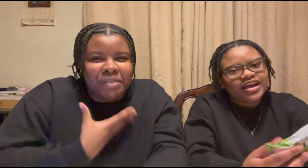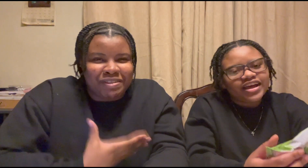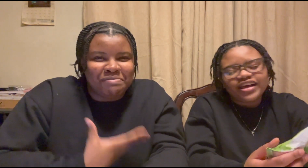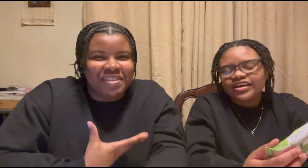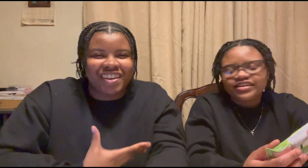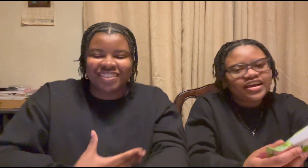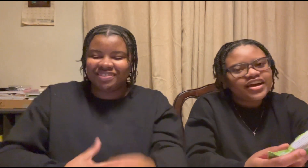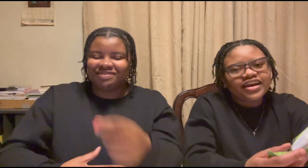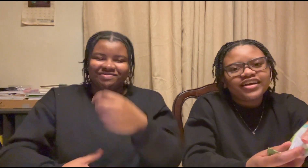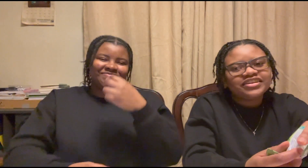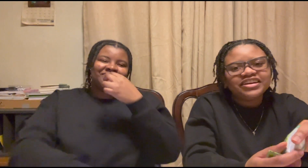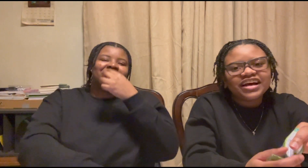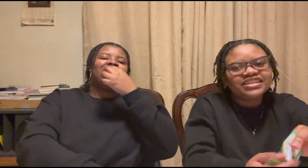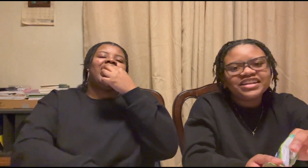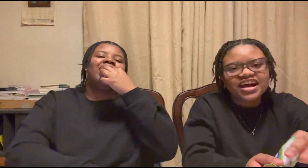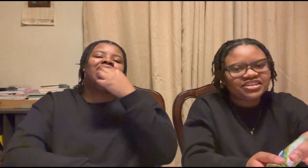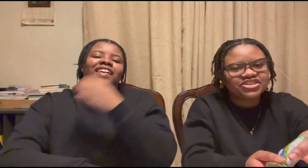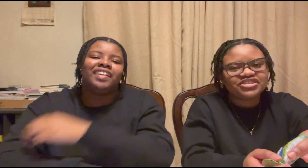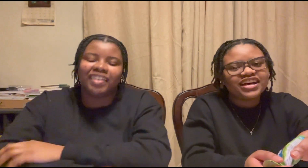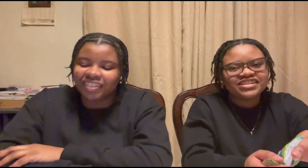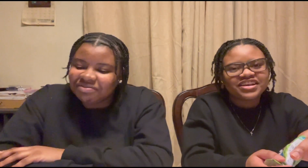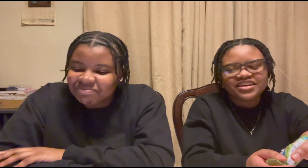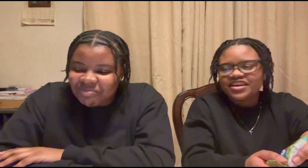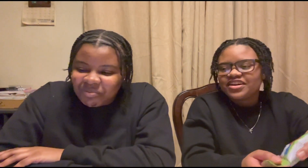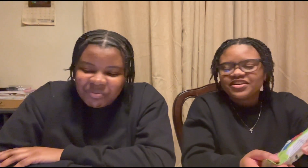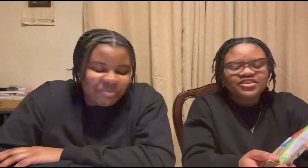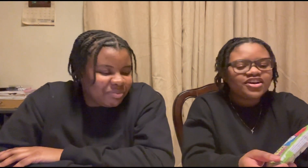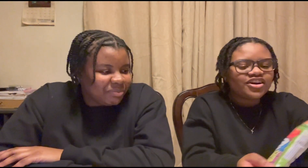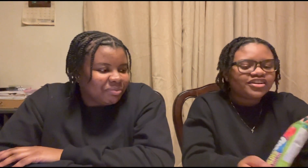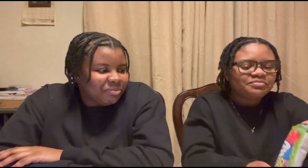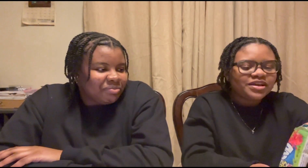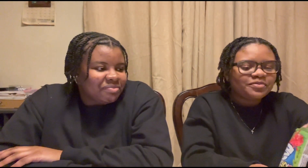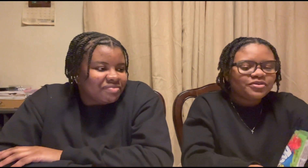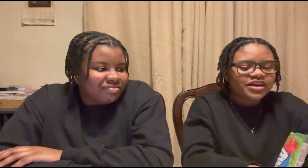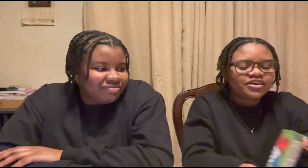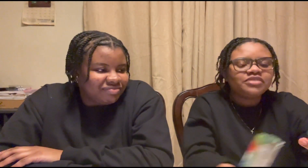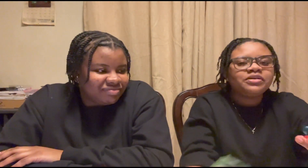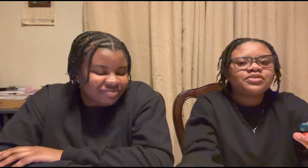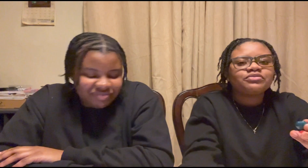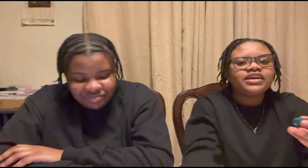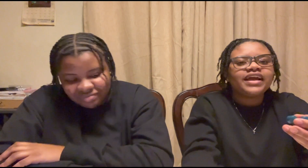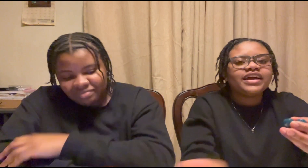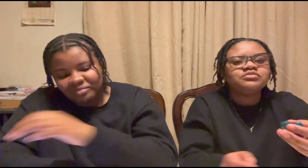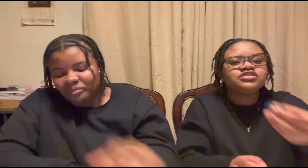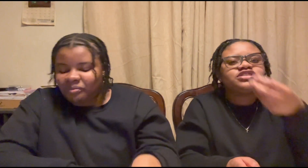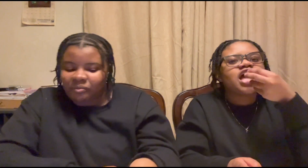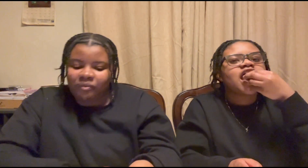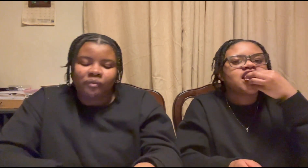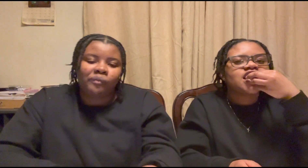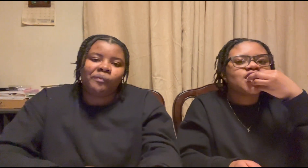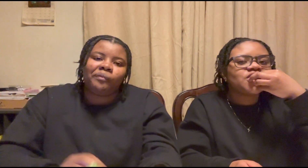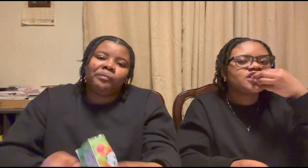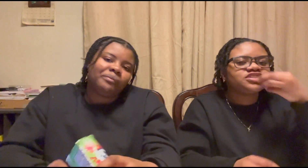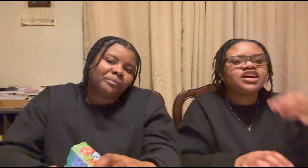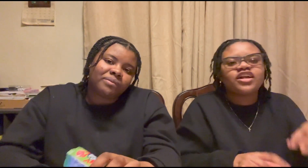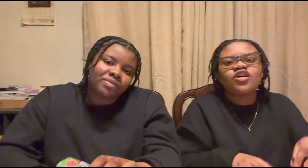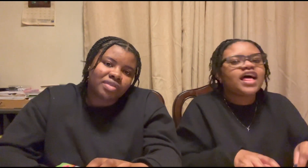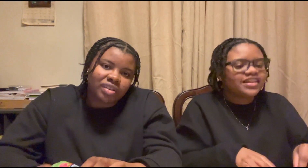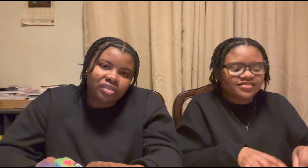yeah yeah that that that's just that's it girl people it could be 3 a.m she's like hey you can try to go like this